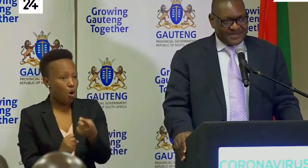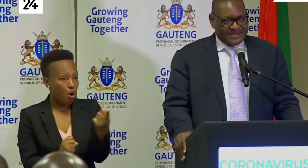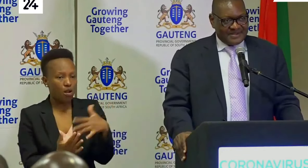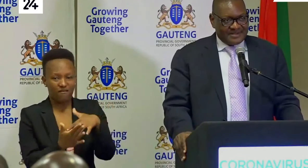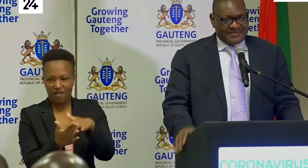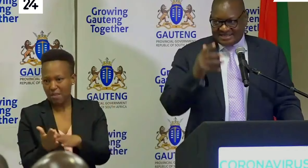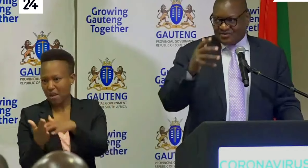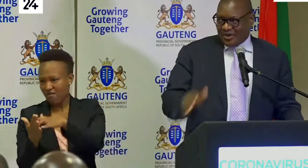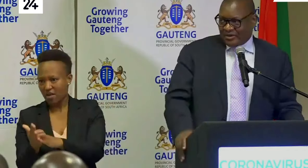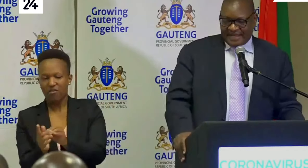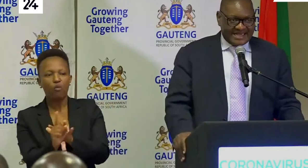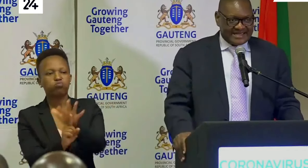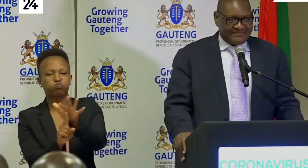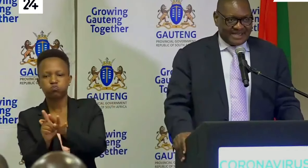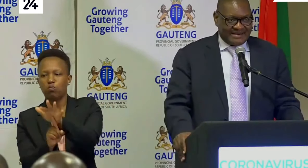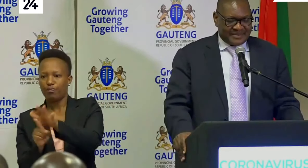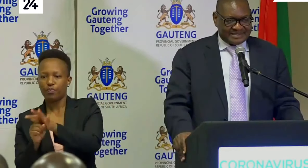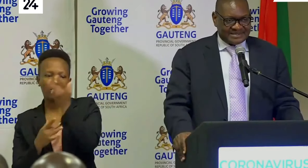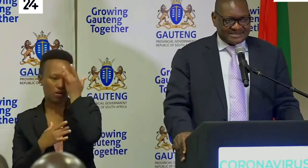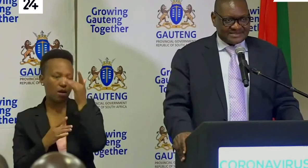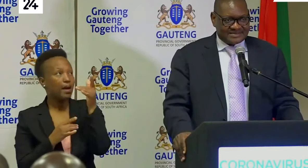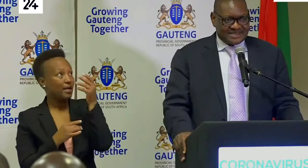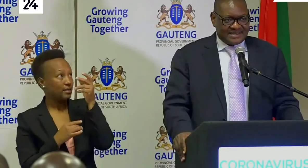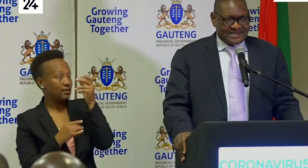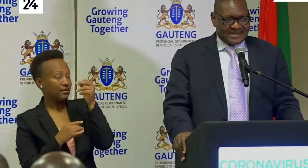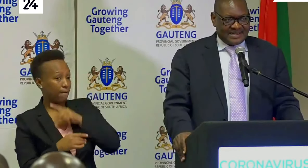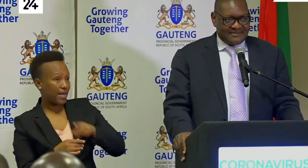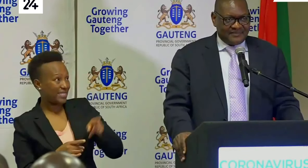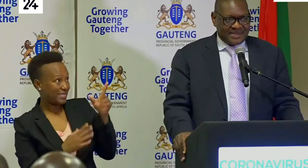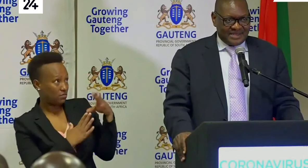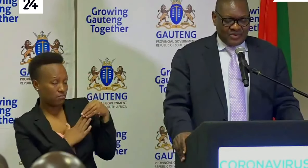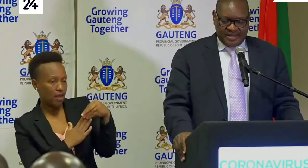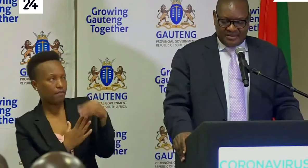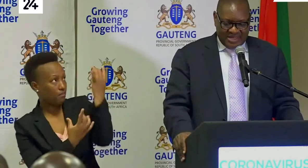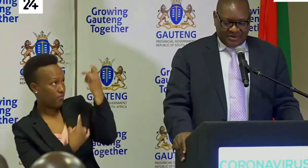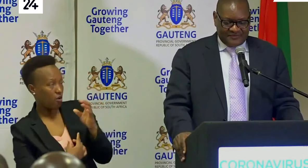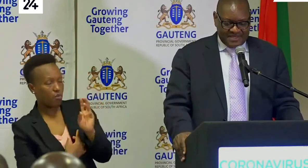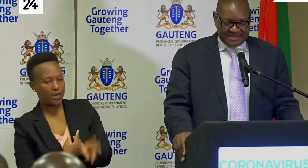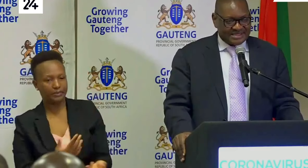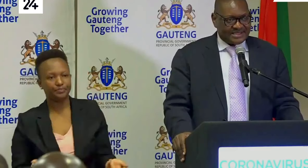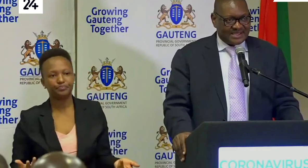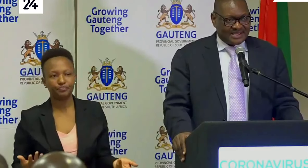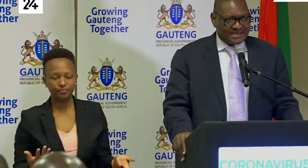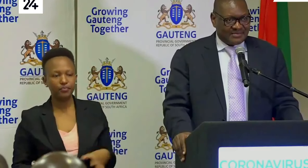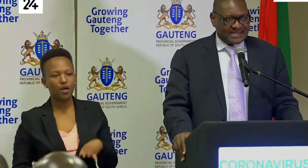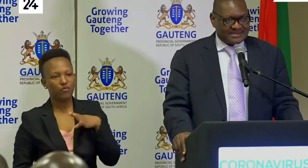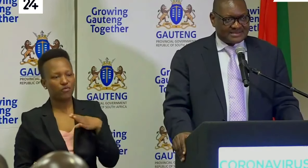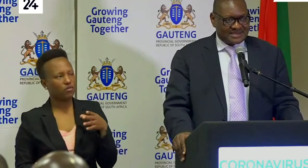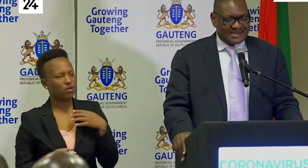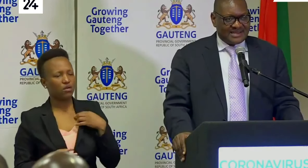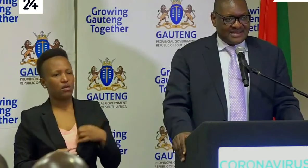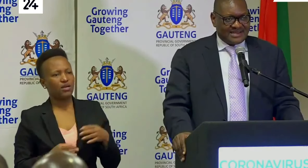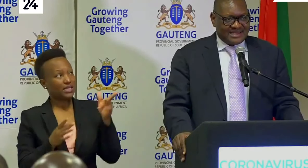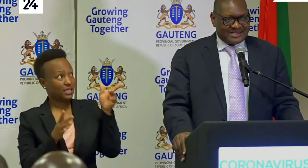but we will be guided by our president and we are confident he will make